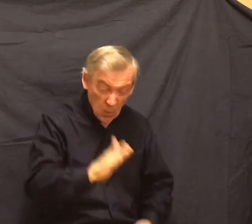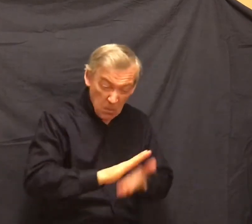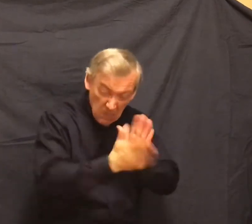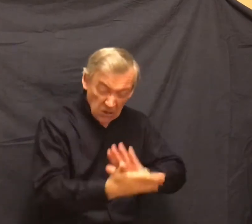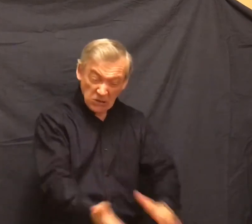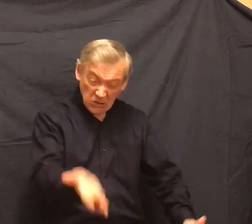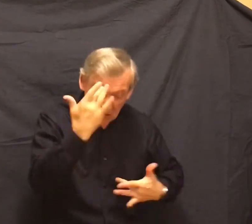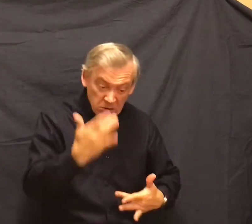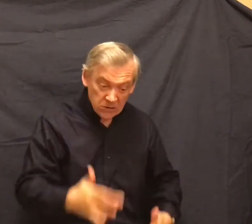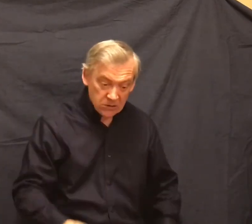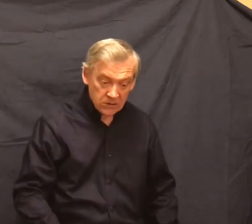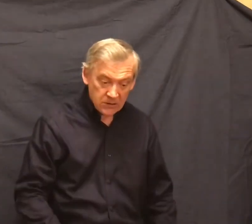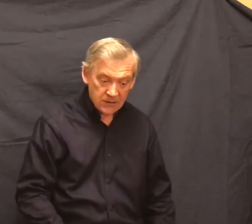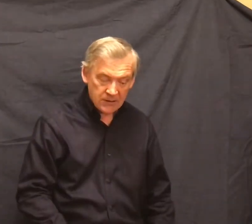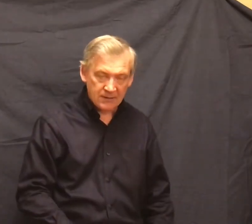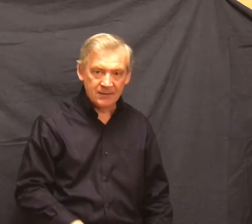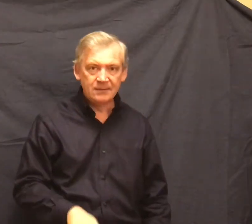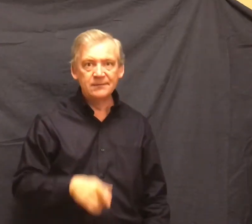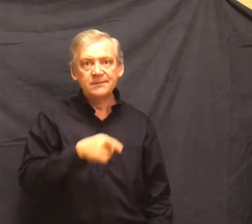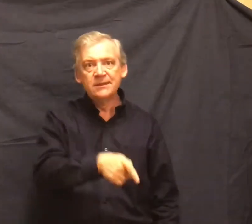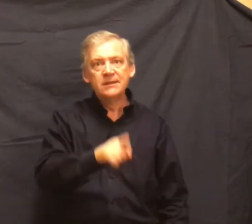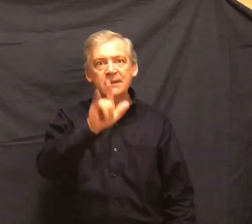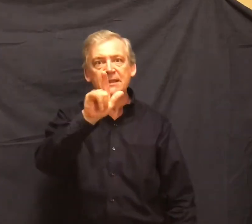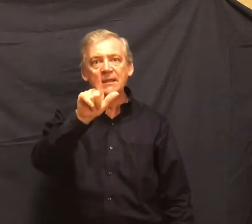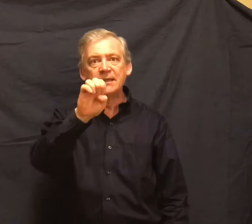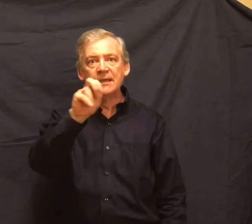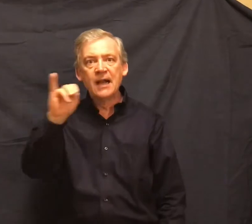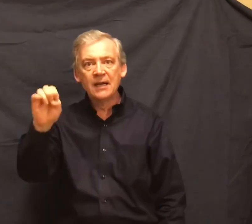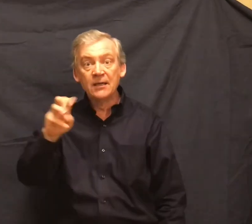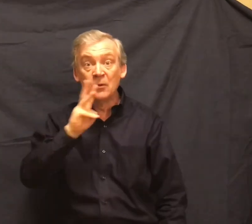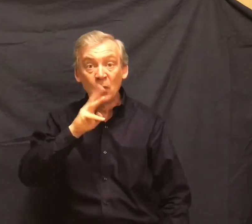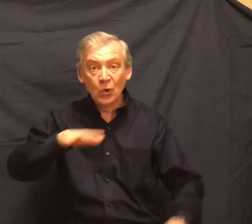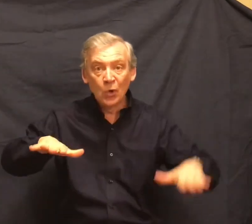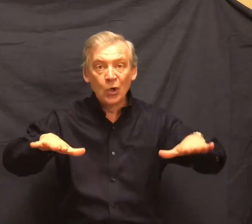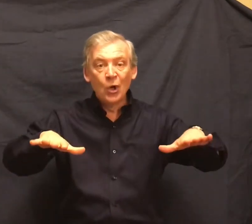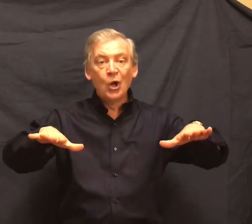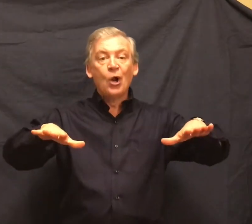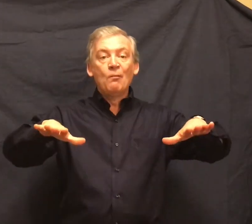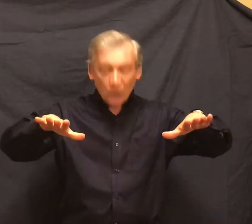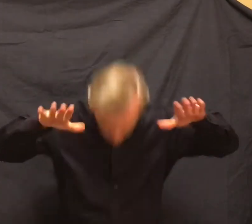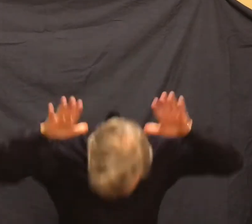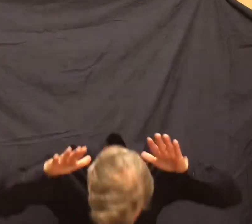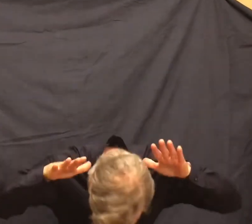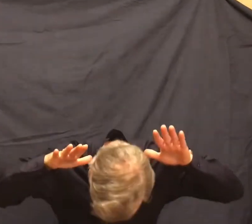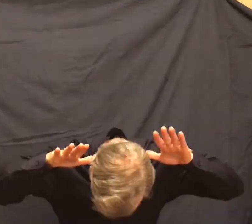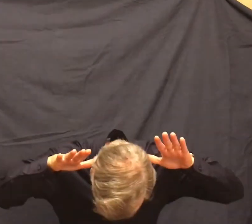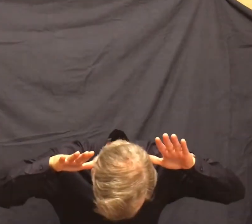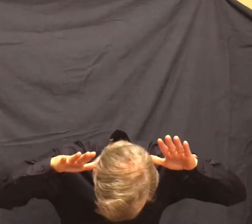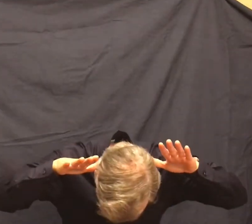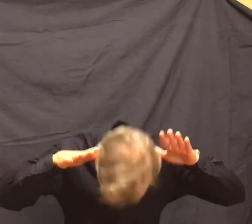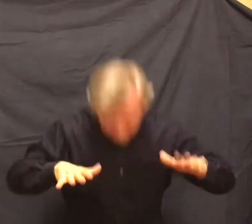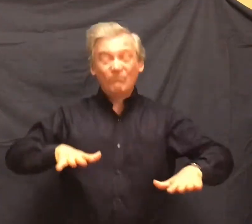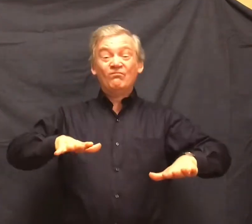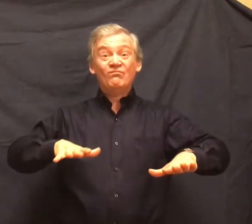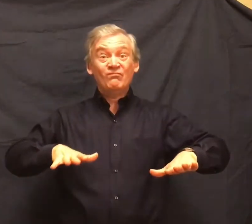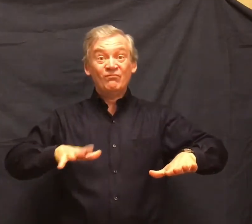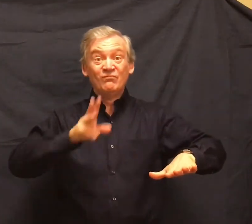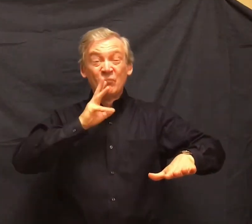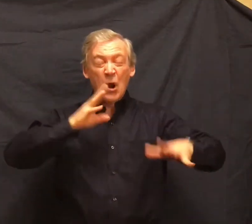Lenny dipped his whole head under, hat and all. And then he sat up on the bank and his hat dripped down on his blue coat